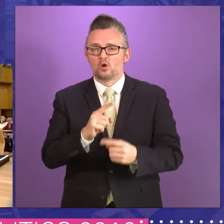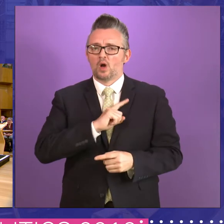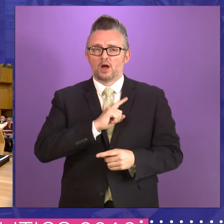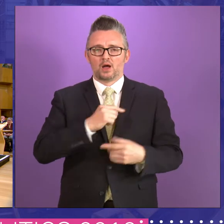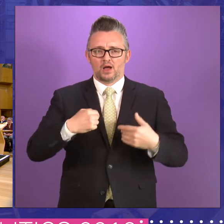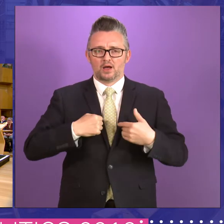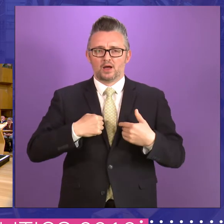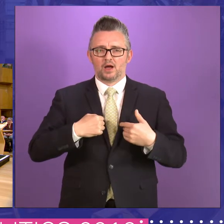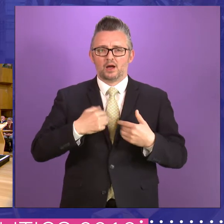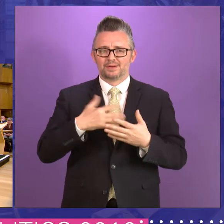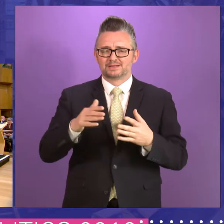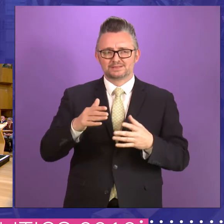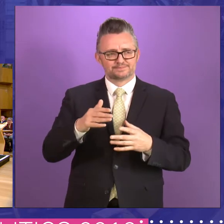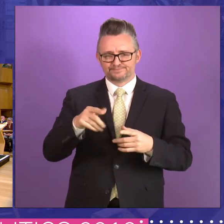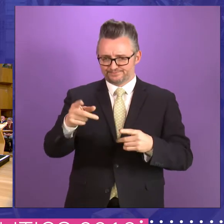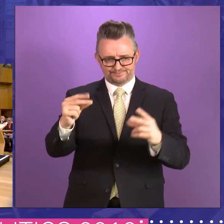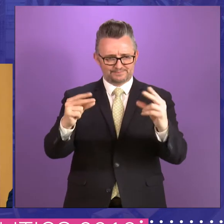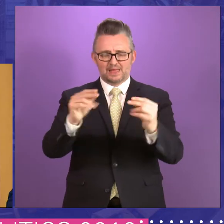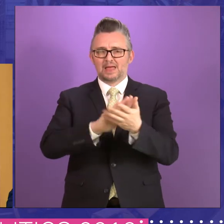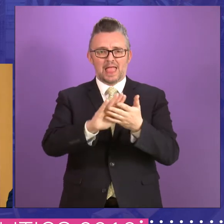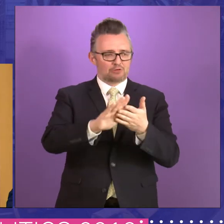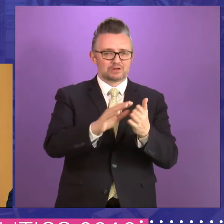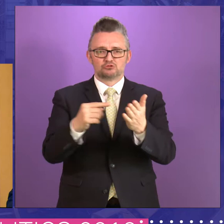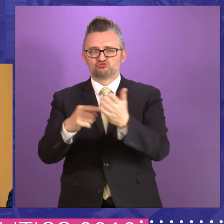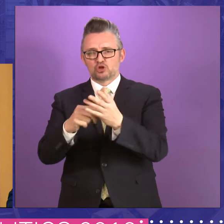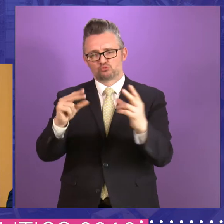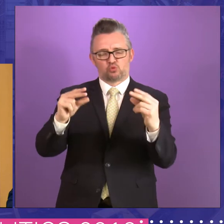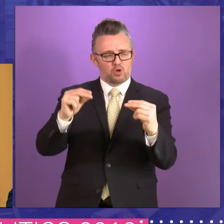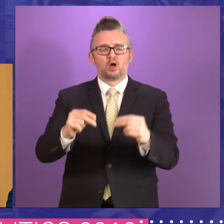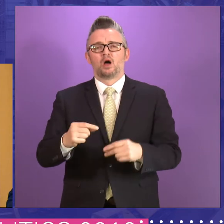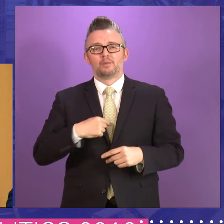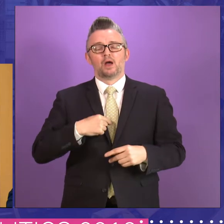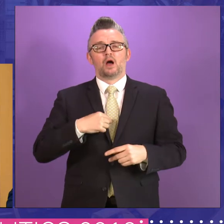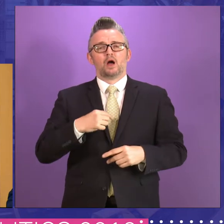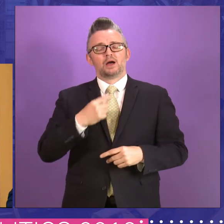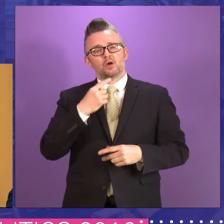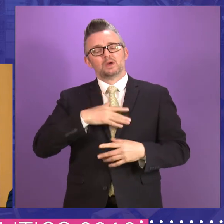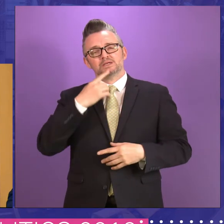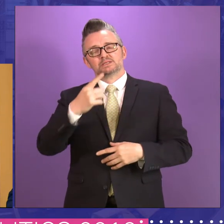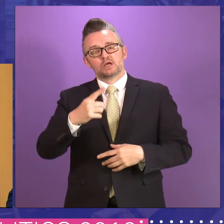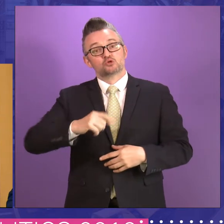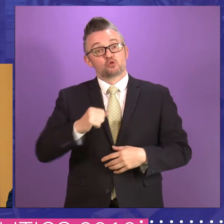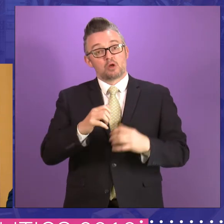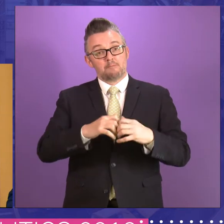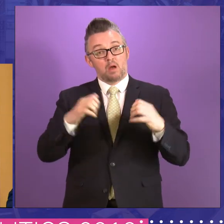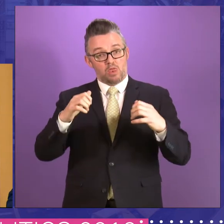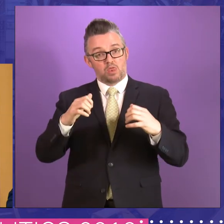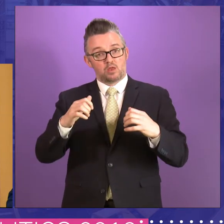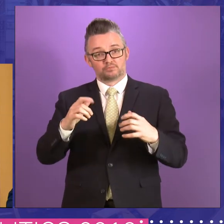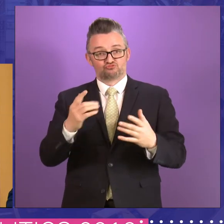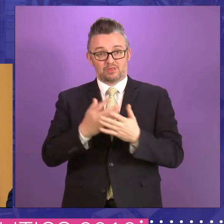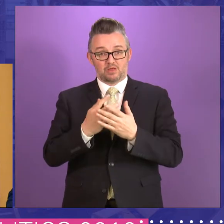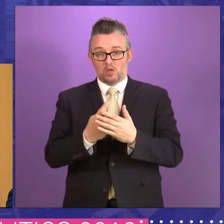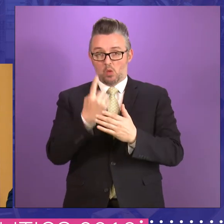as, um, Henry and Tricia were speaking. Because the Scottish Parliament, um, is unicameral, because it's a